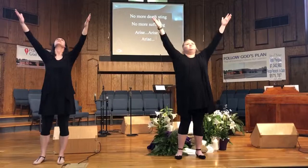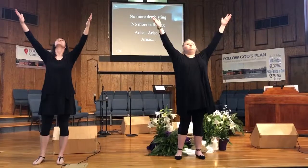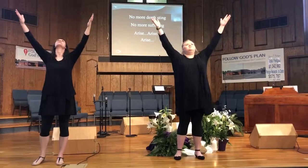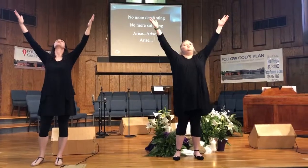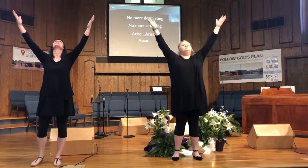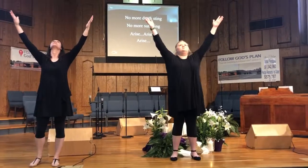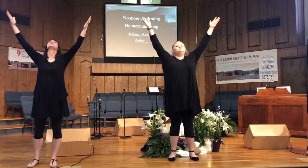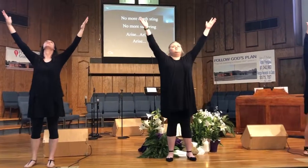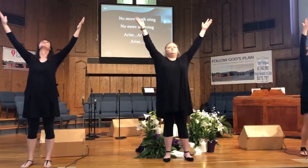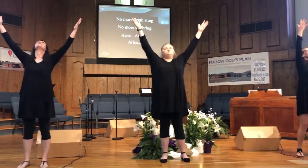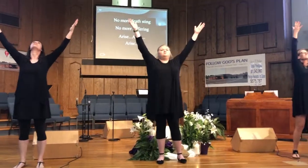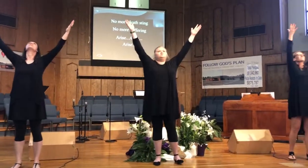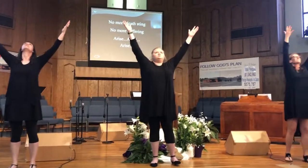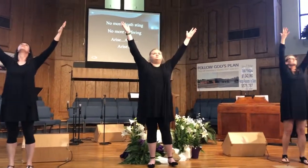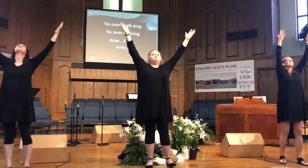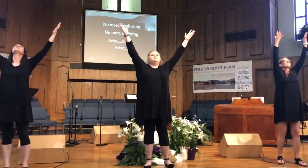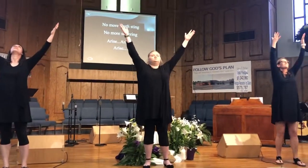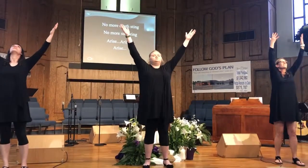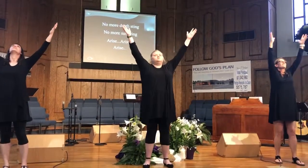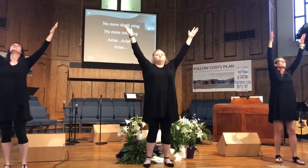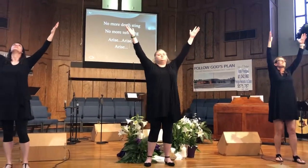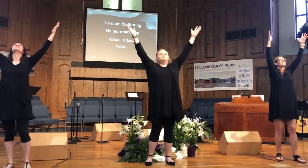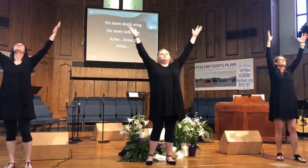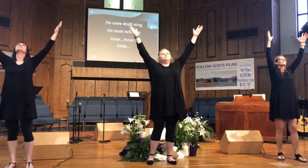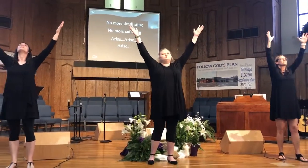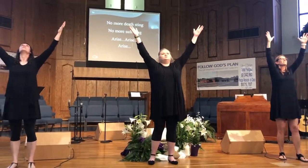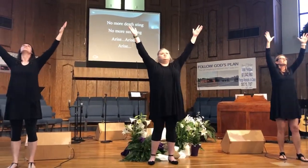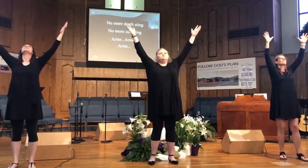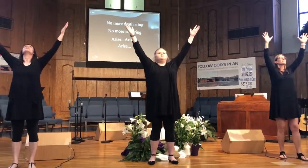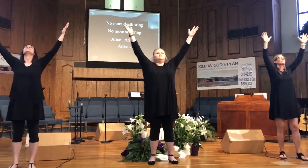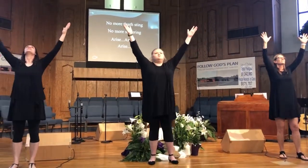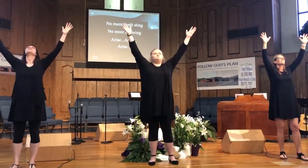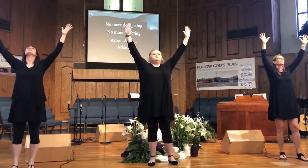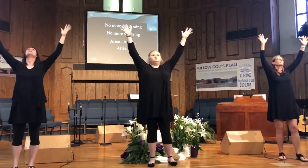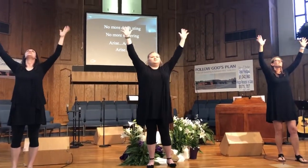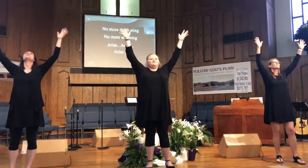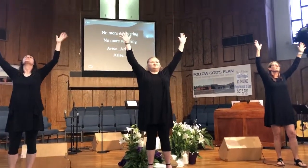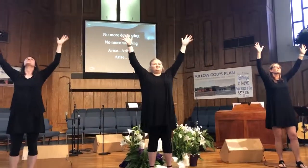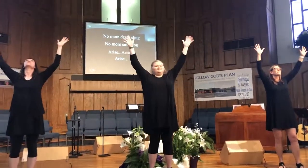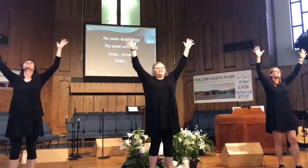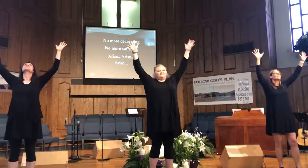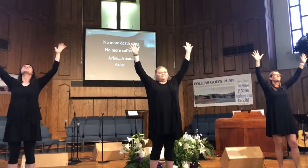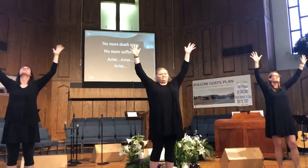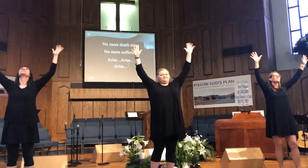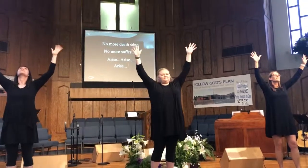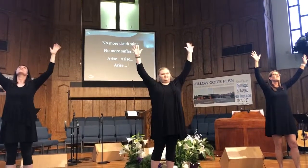are...